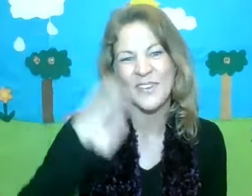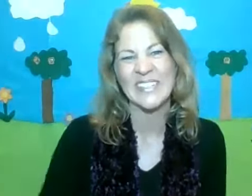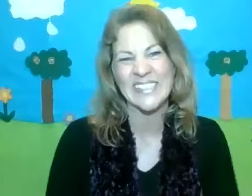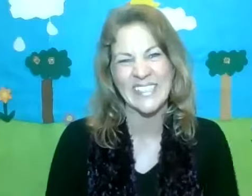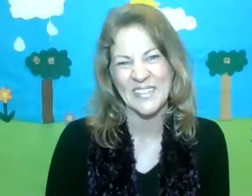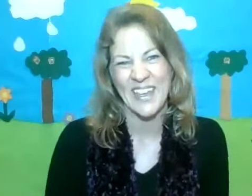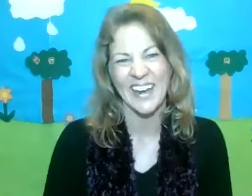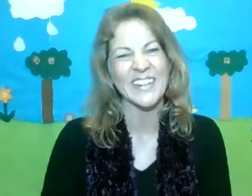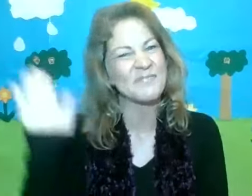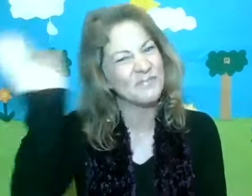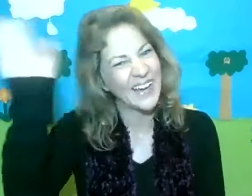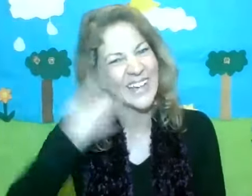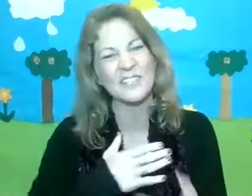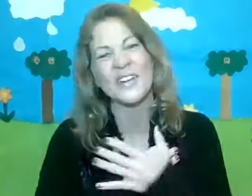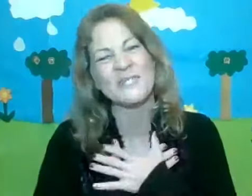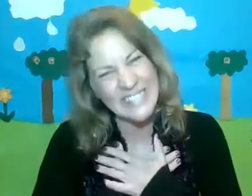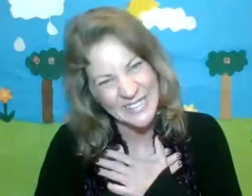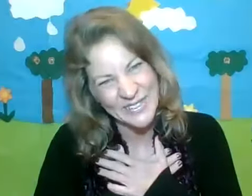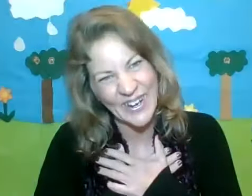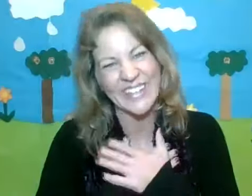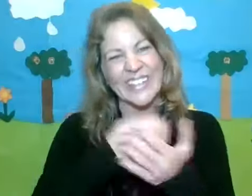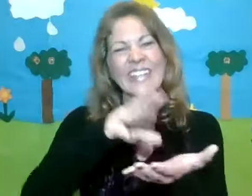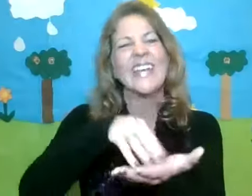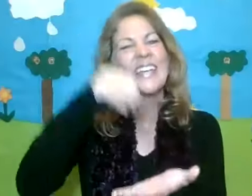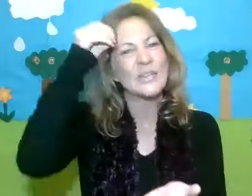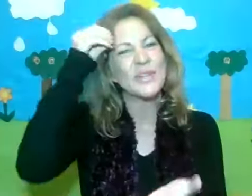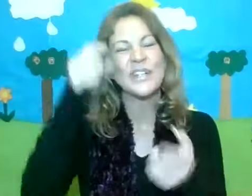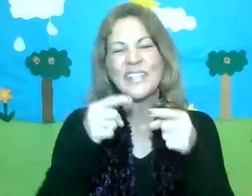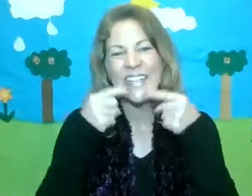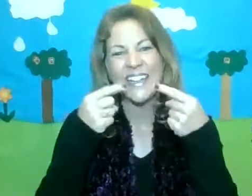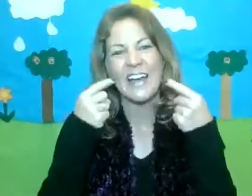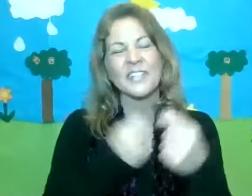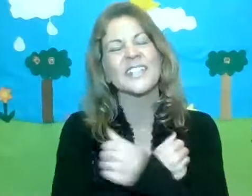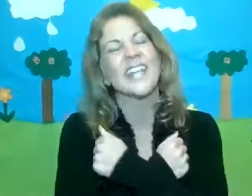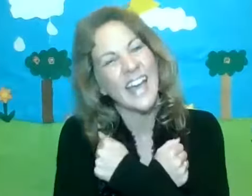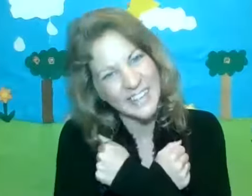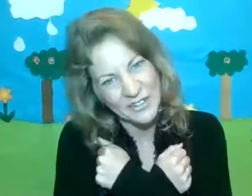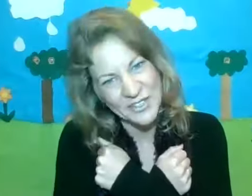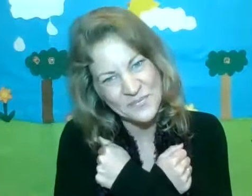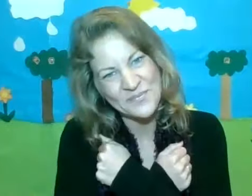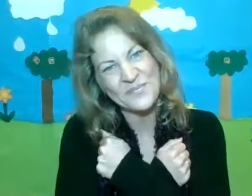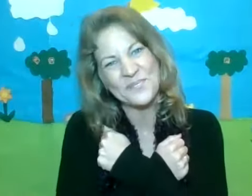forward to seeing you there. We'll find out from teacher Carly. Keep learning, laughing, and loving. I'll see you there. magic yeah what You